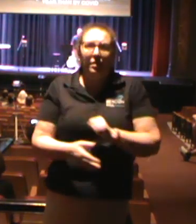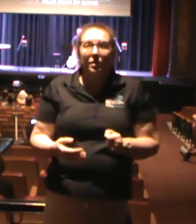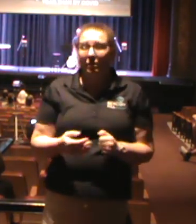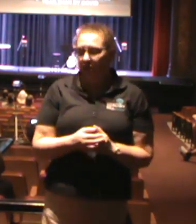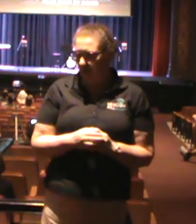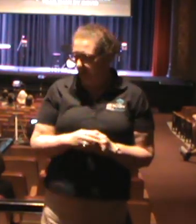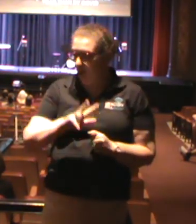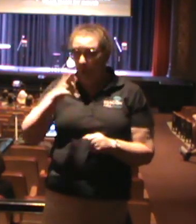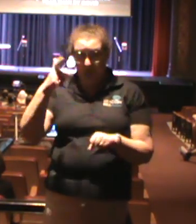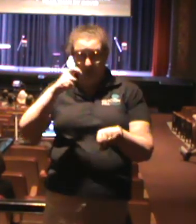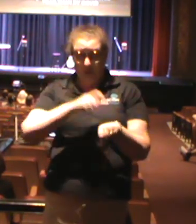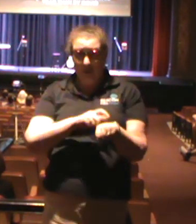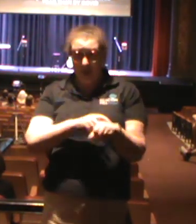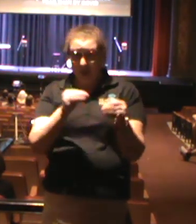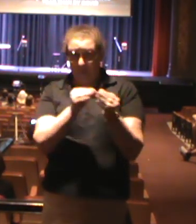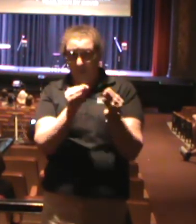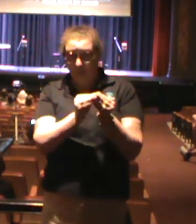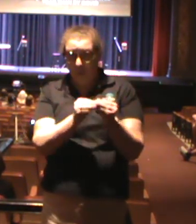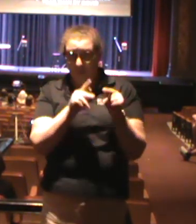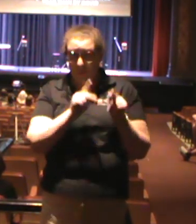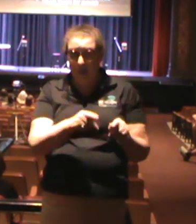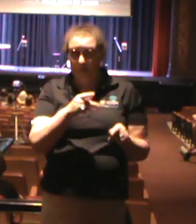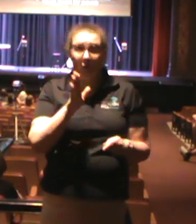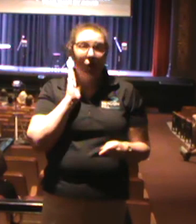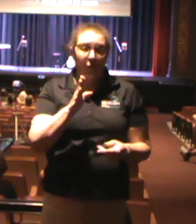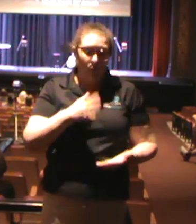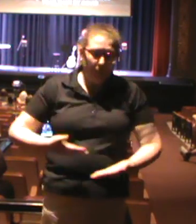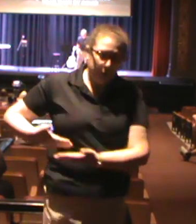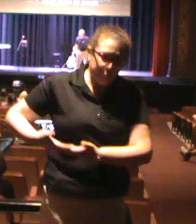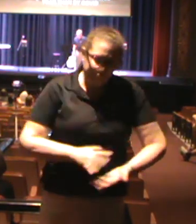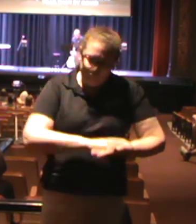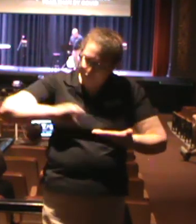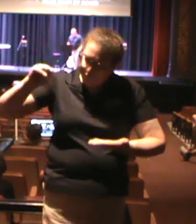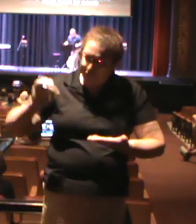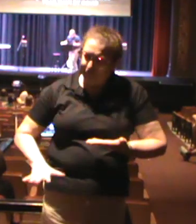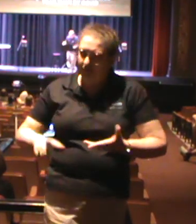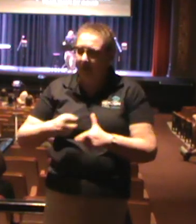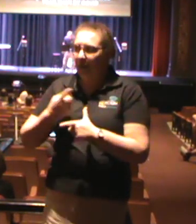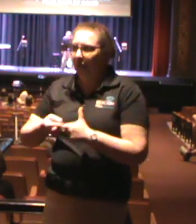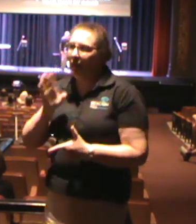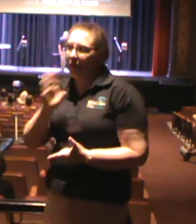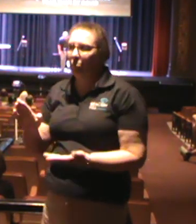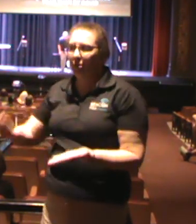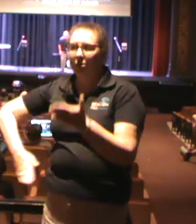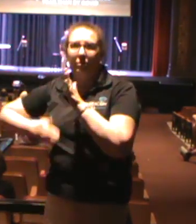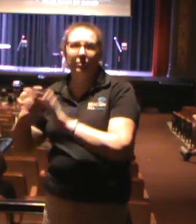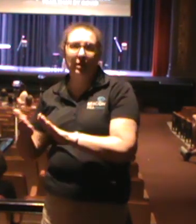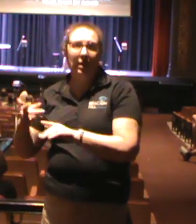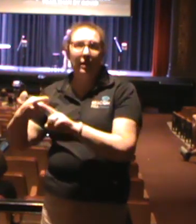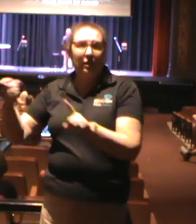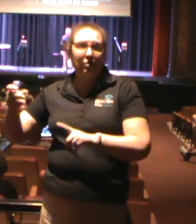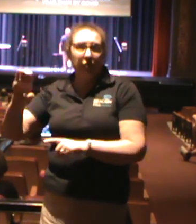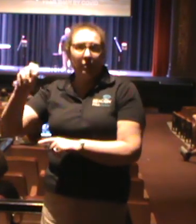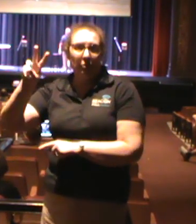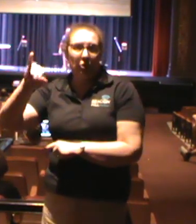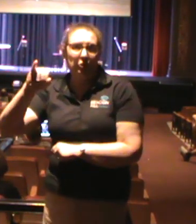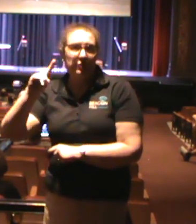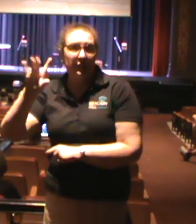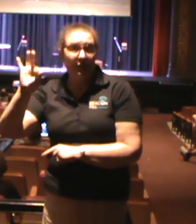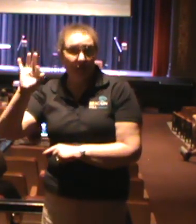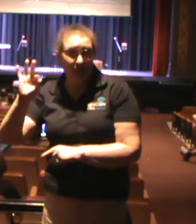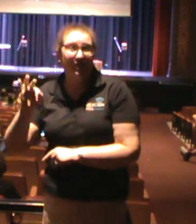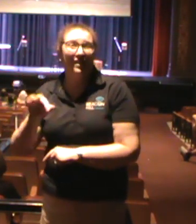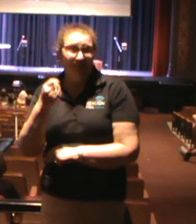times as many people who will be aborted this year than who will die from COVID-19. I'm talking, are y'all